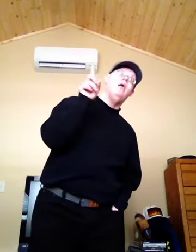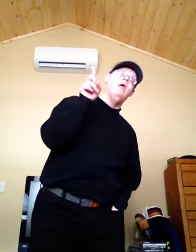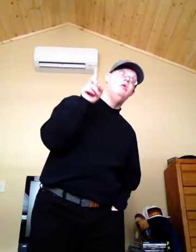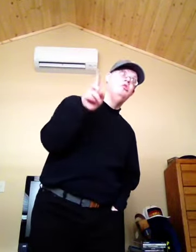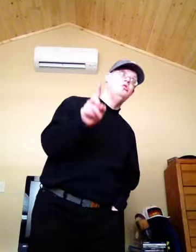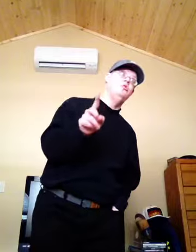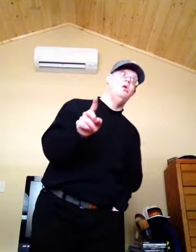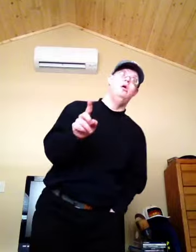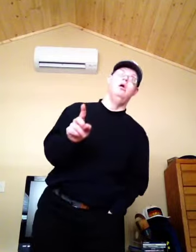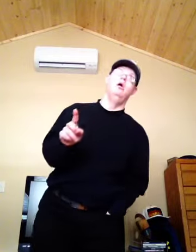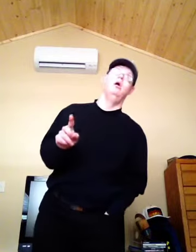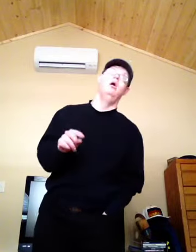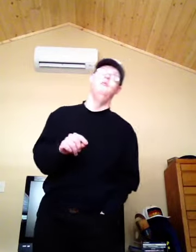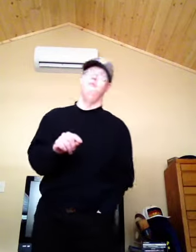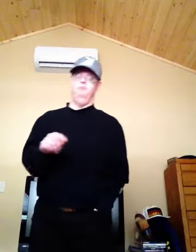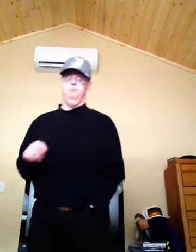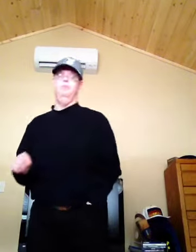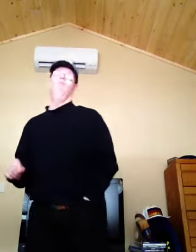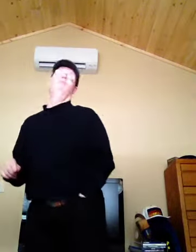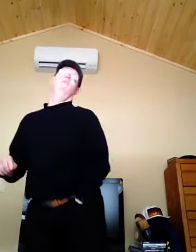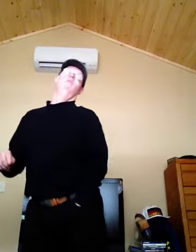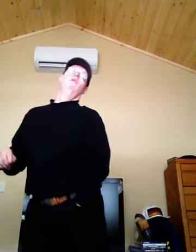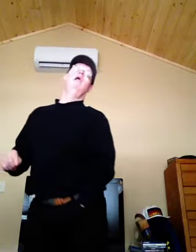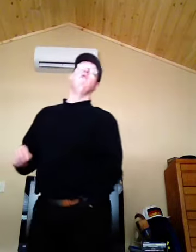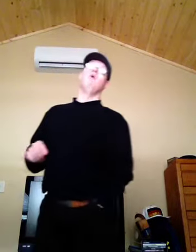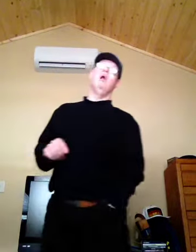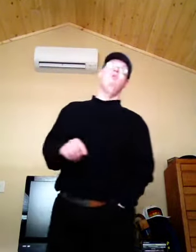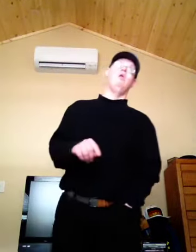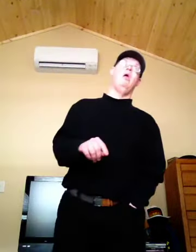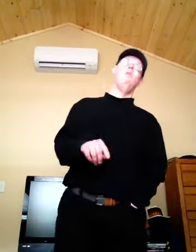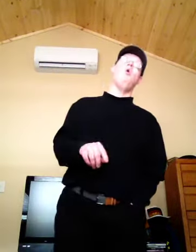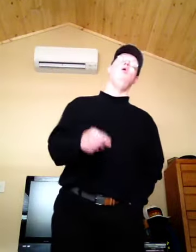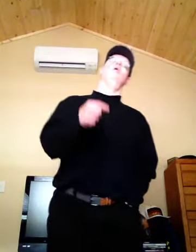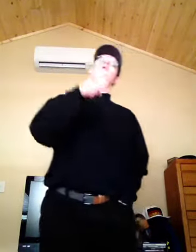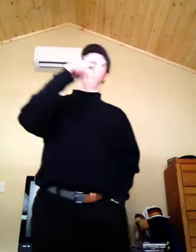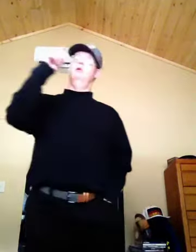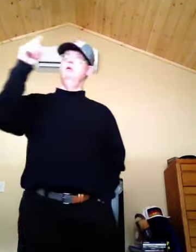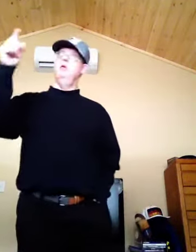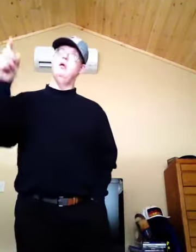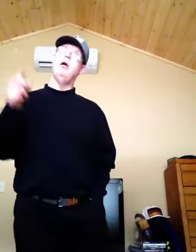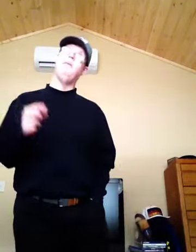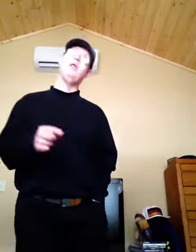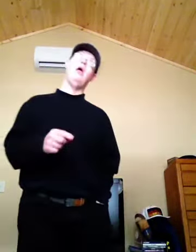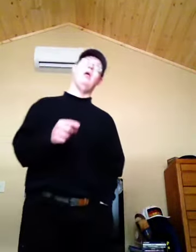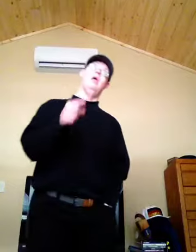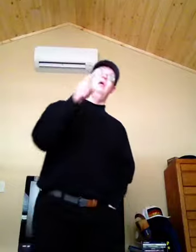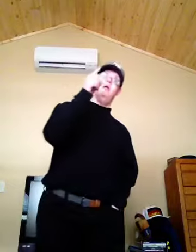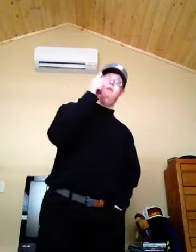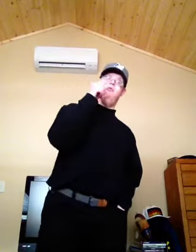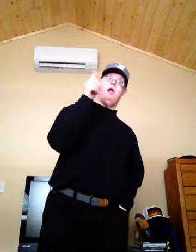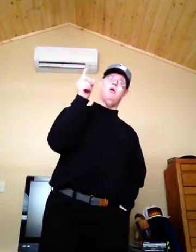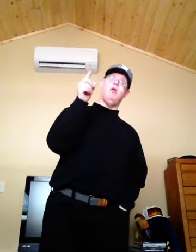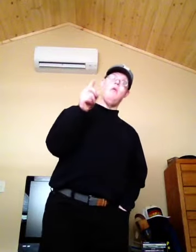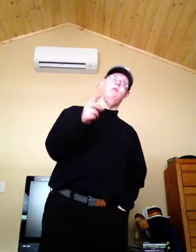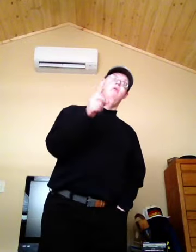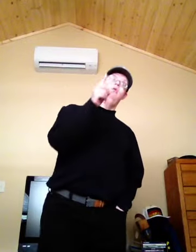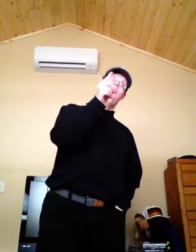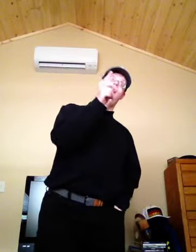in June, and it will keep going. It will be like, for example, June